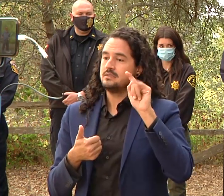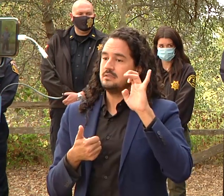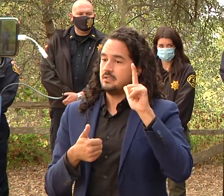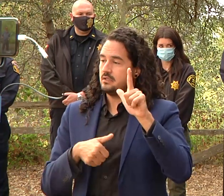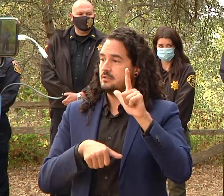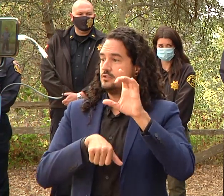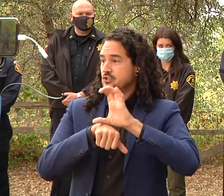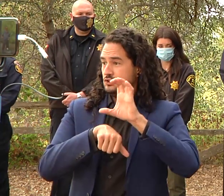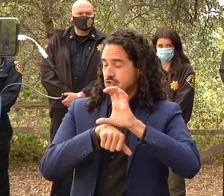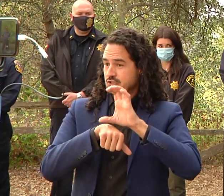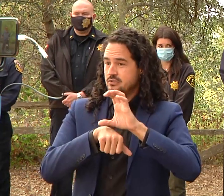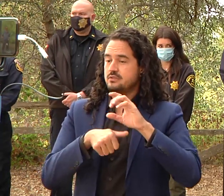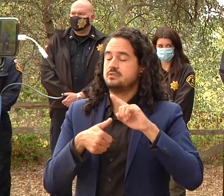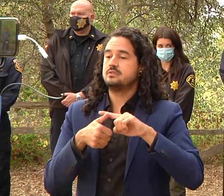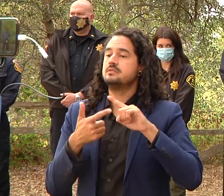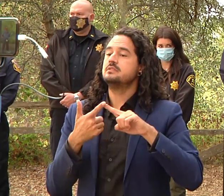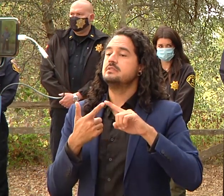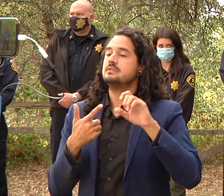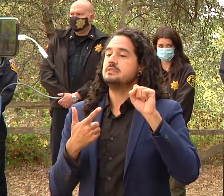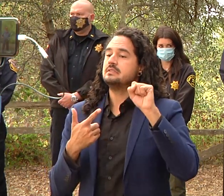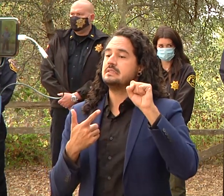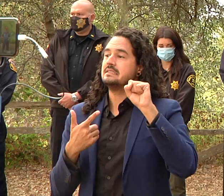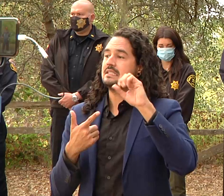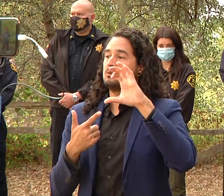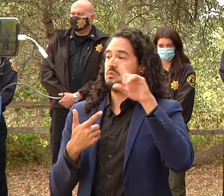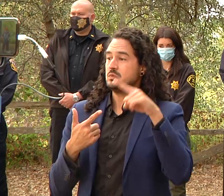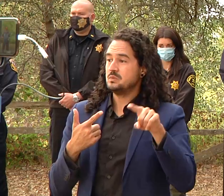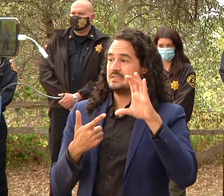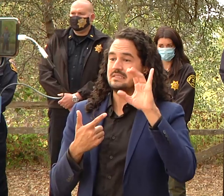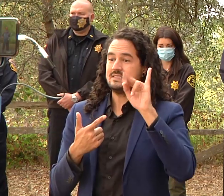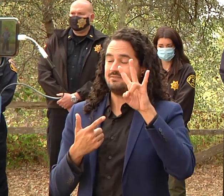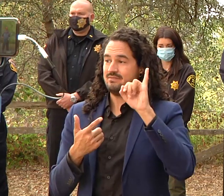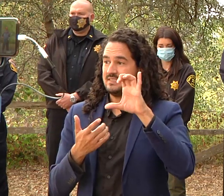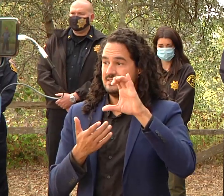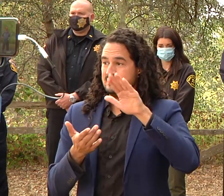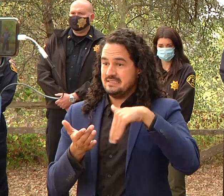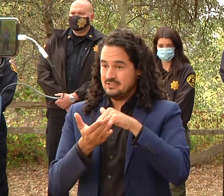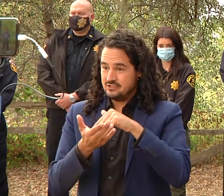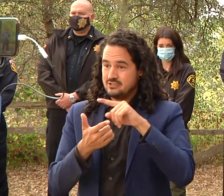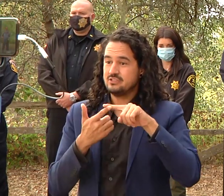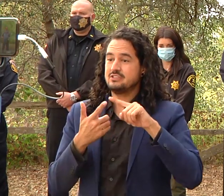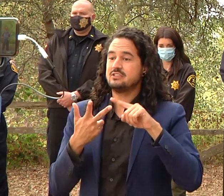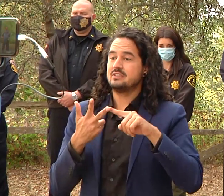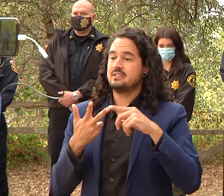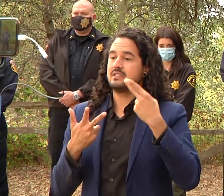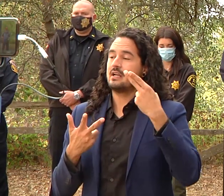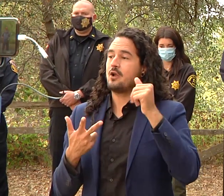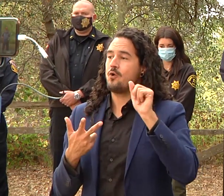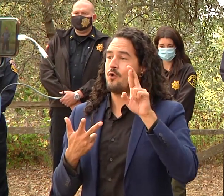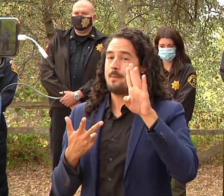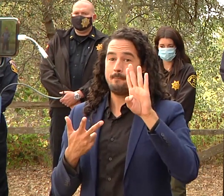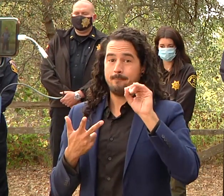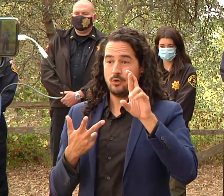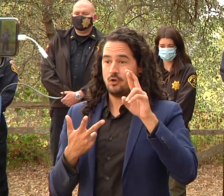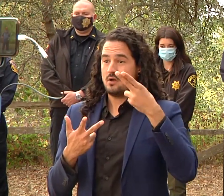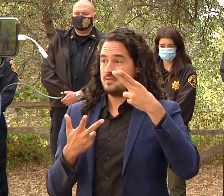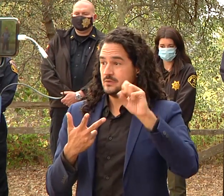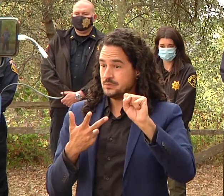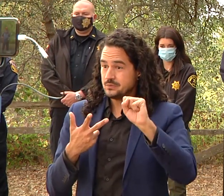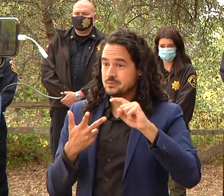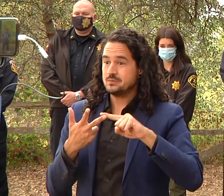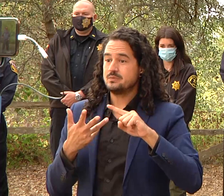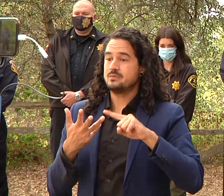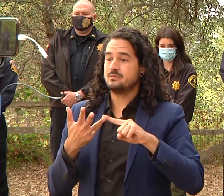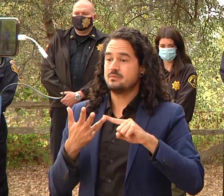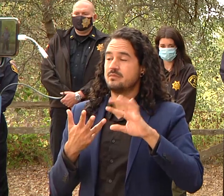um harbor high school the seventh day adventists uh the fairgrounds out in watsonville cabrillo and simpkins